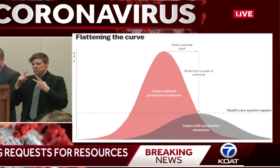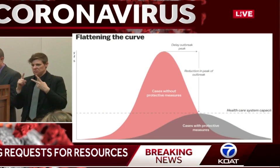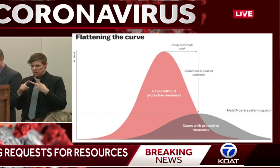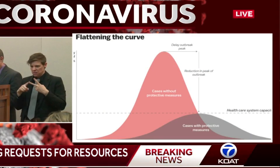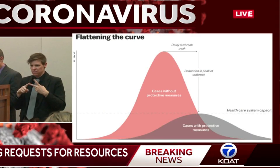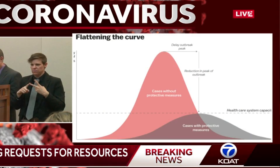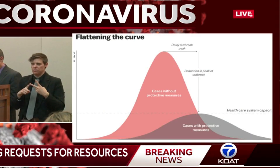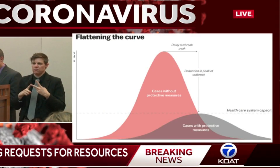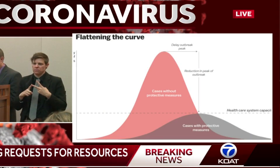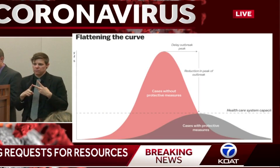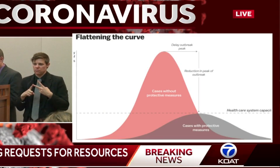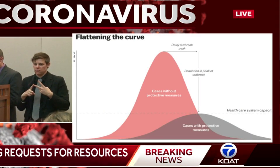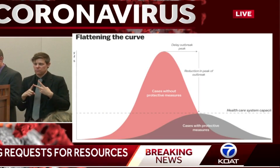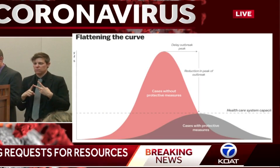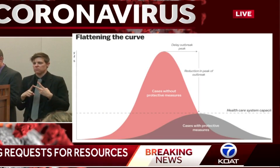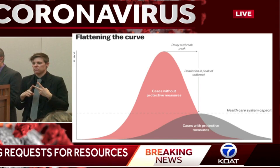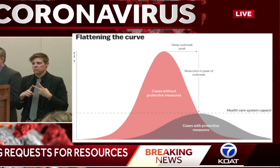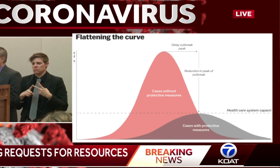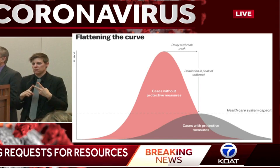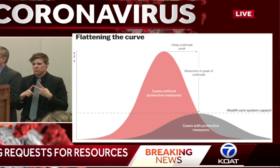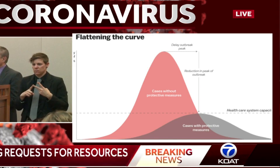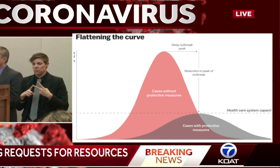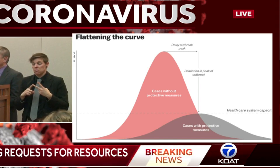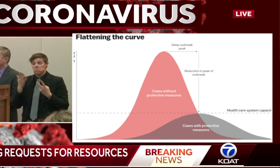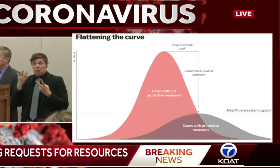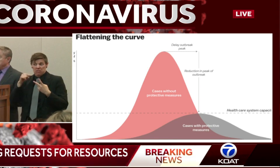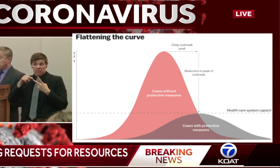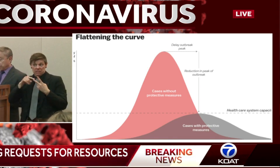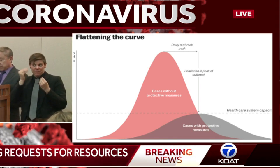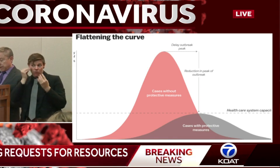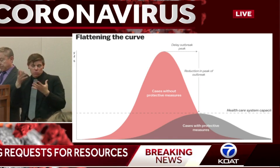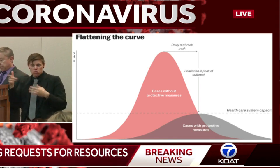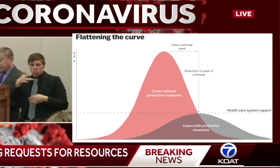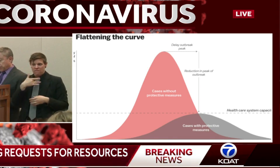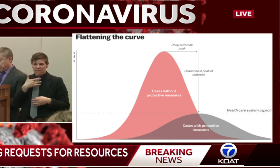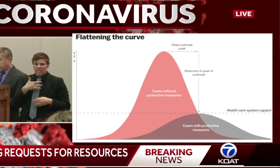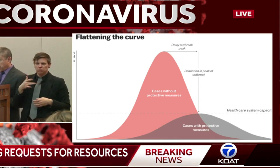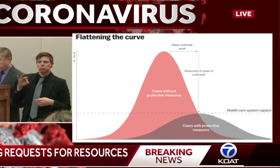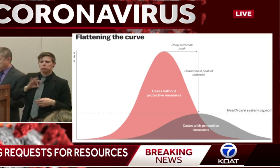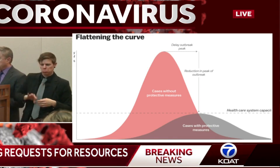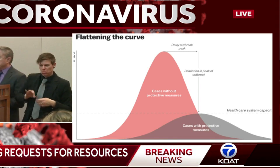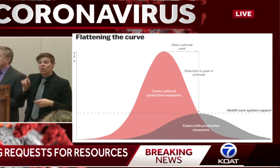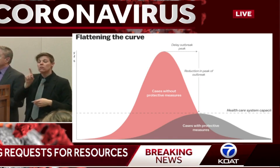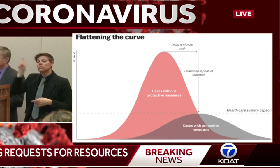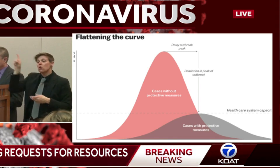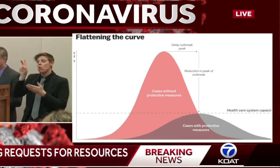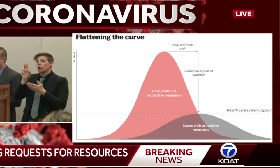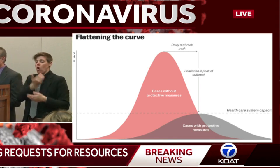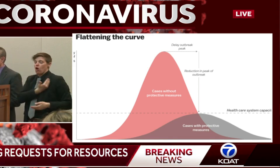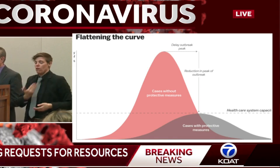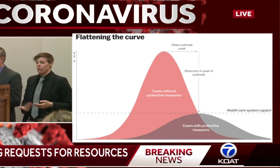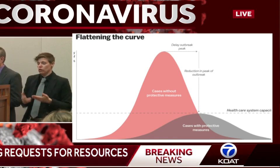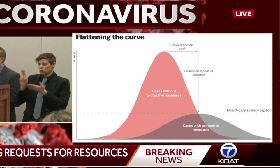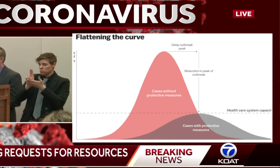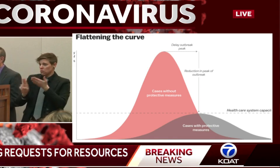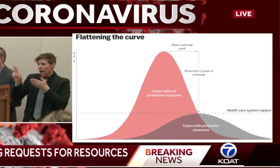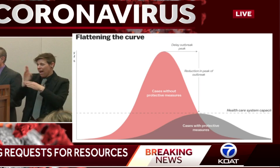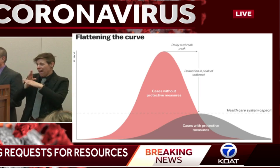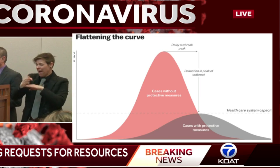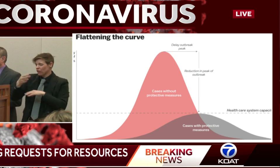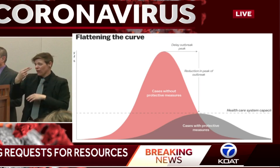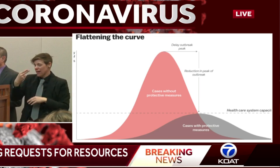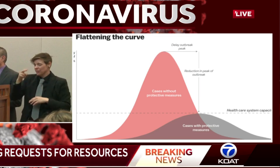again, from a study done at Harvard after the H1N1. It was on 523 patients from 39 states.